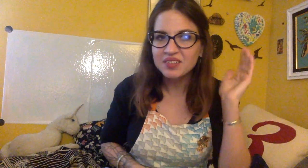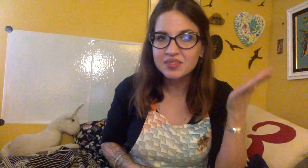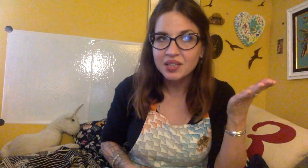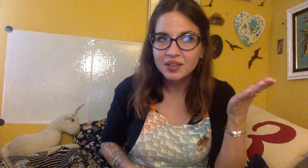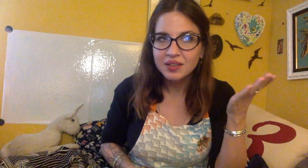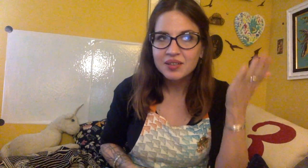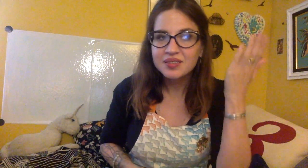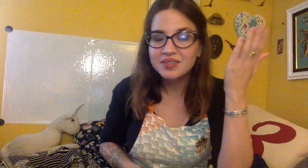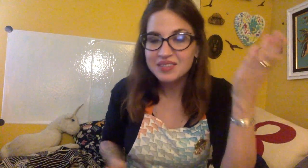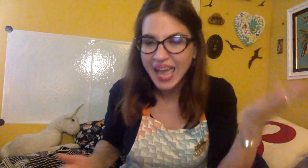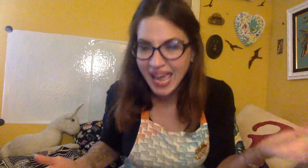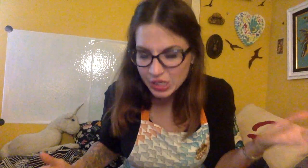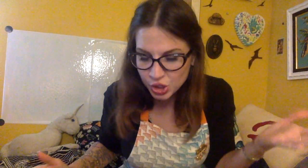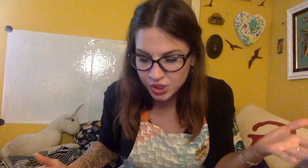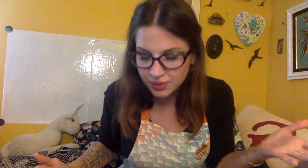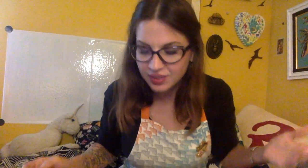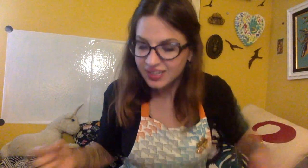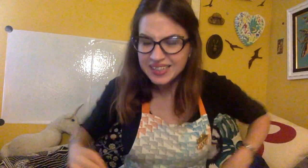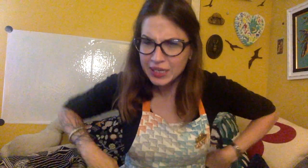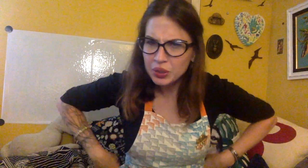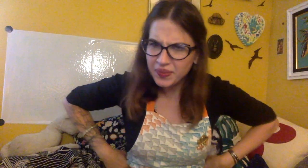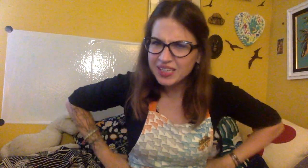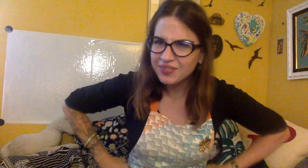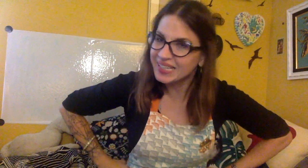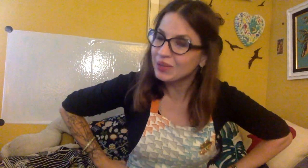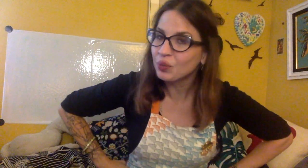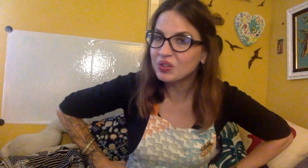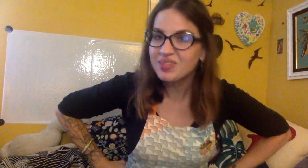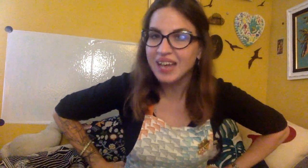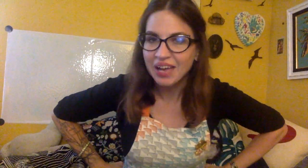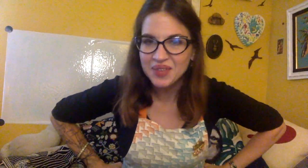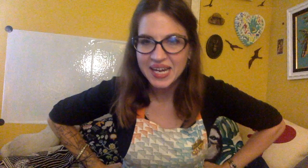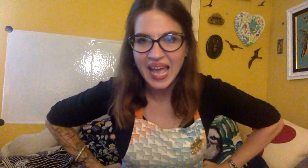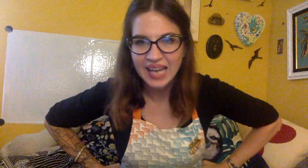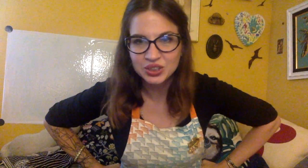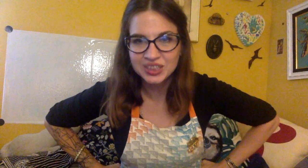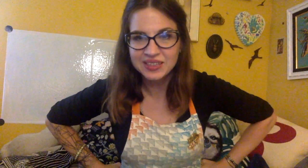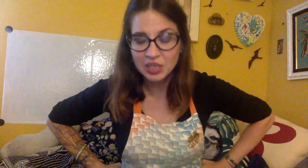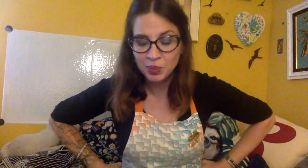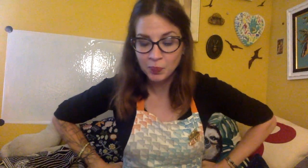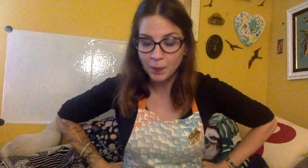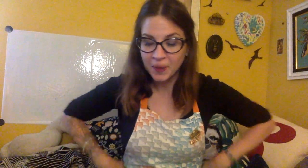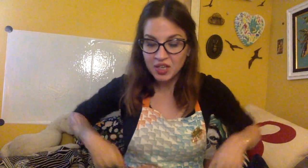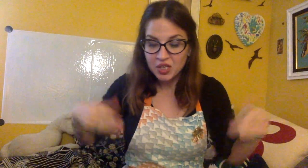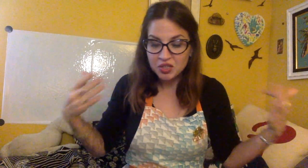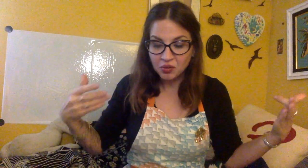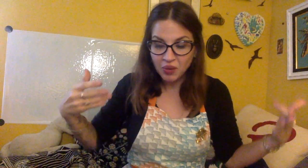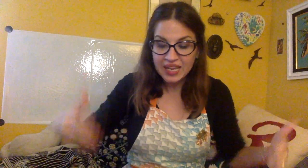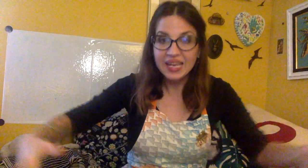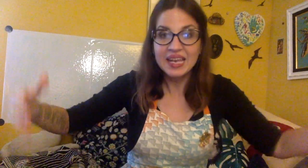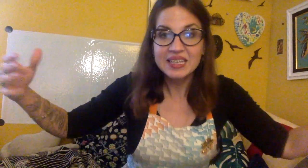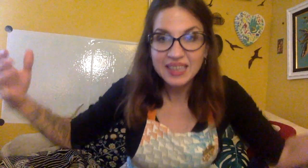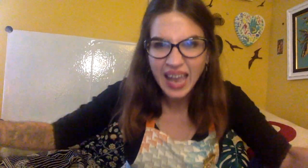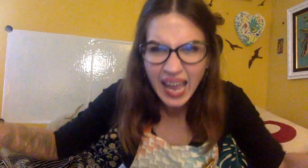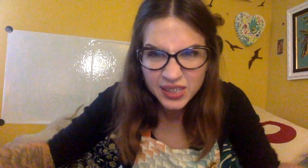stash? Can you think of any words that have that ash in them? You're right. Cash.